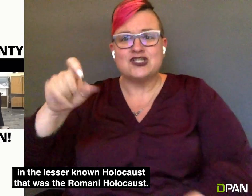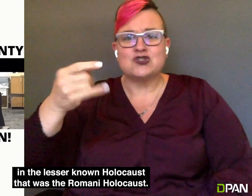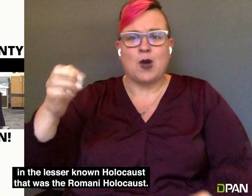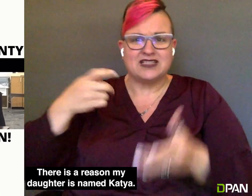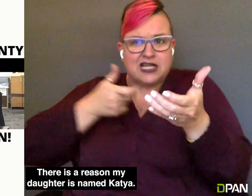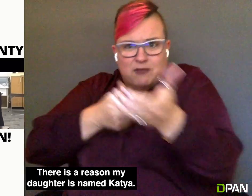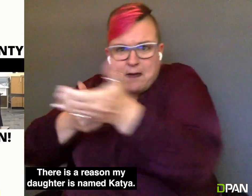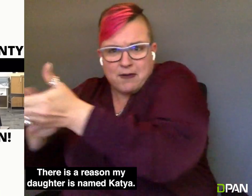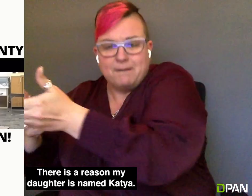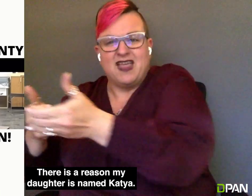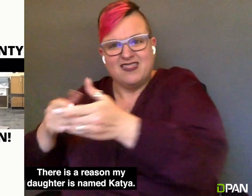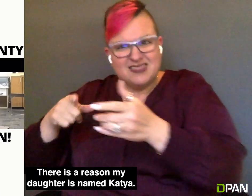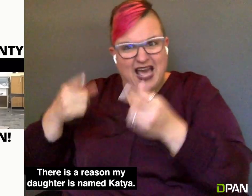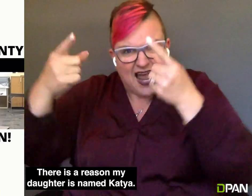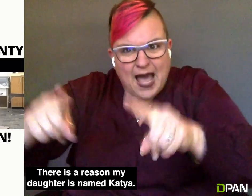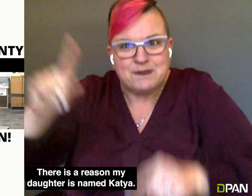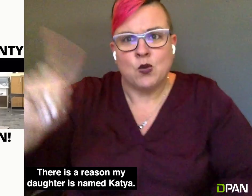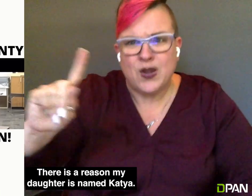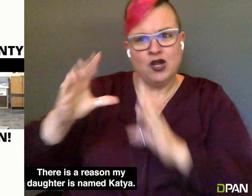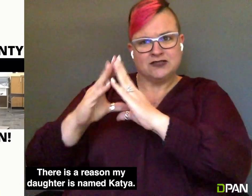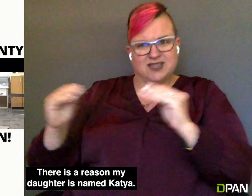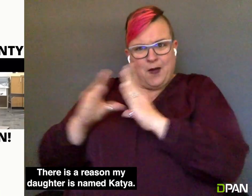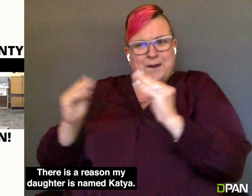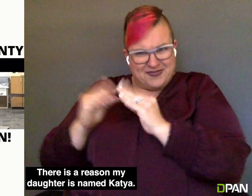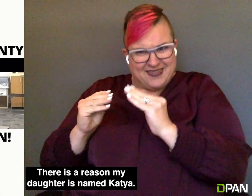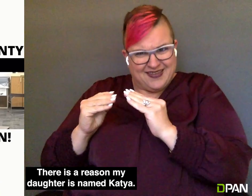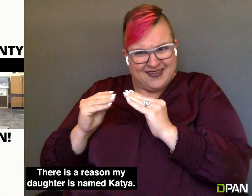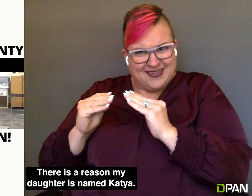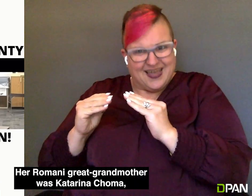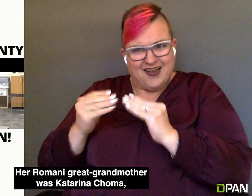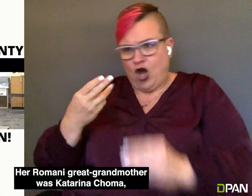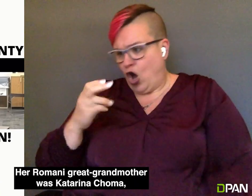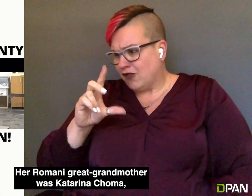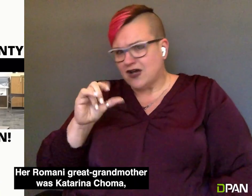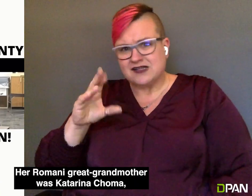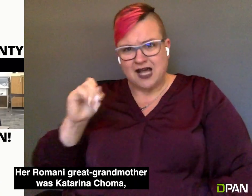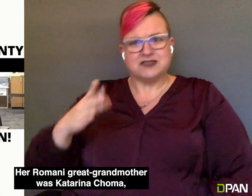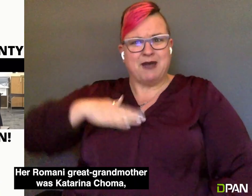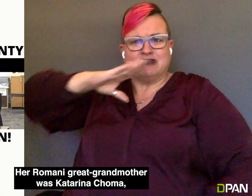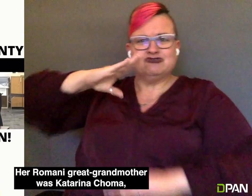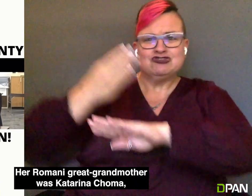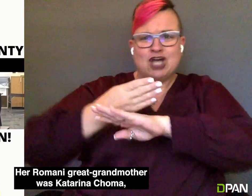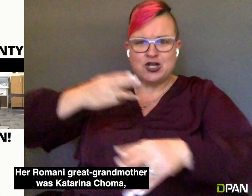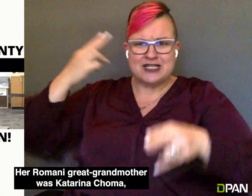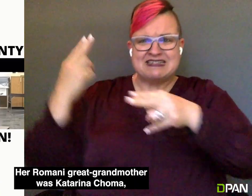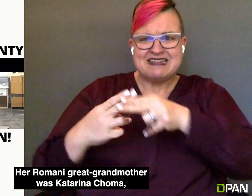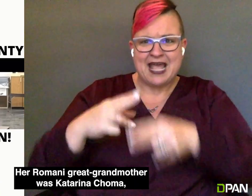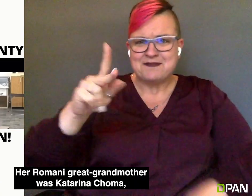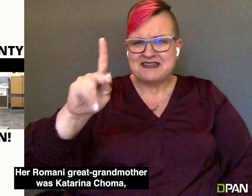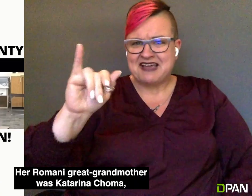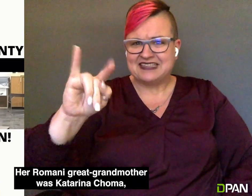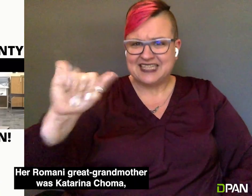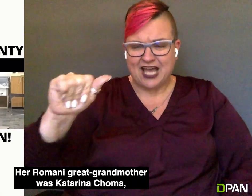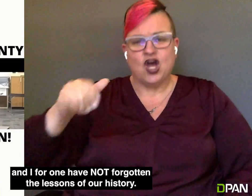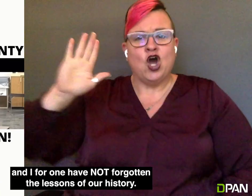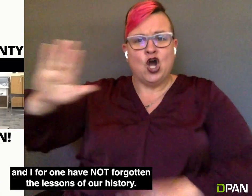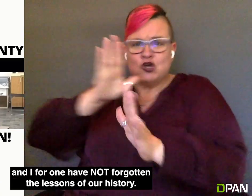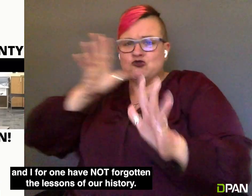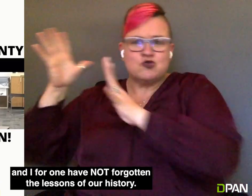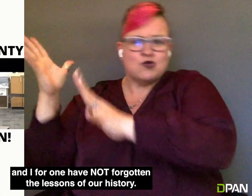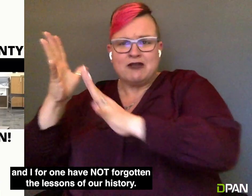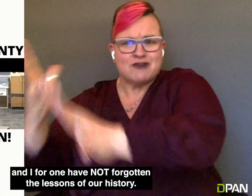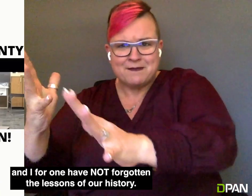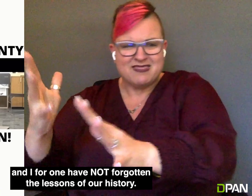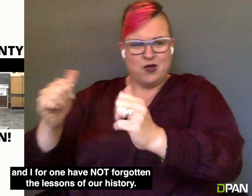Romani holocaust. There is a reason my daughter is named Katya. Her Romani great-grandmother was Katarina Choma,